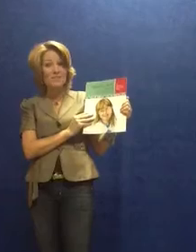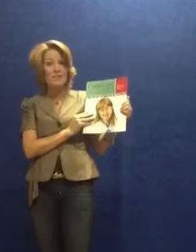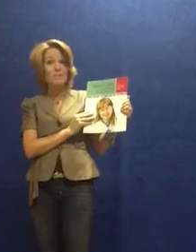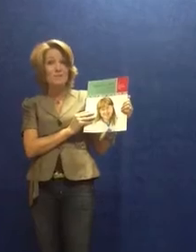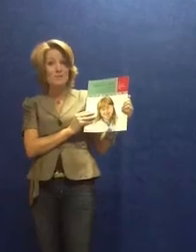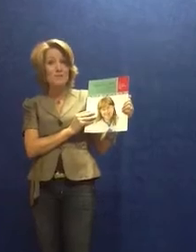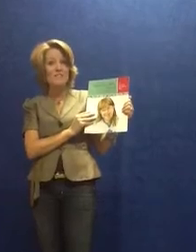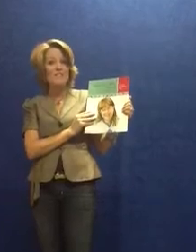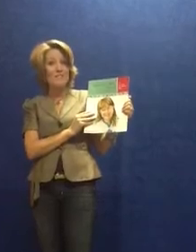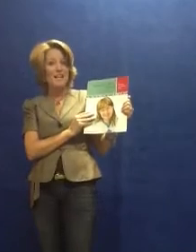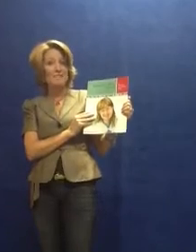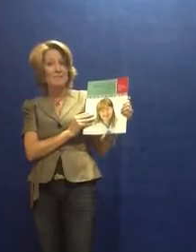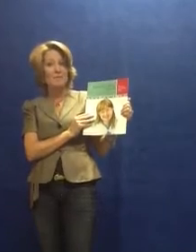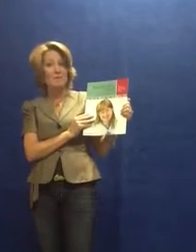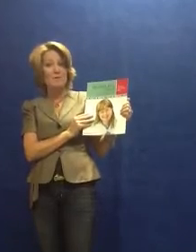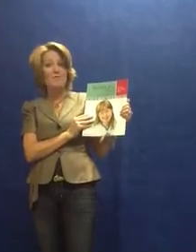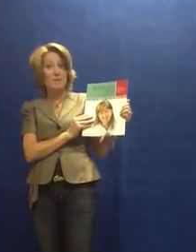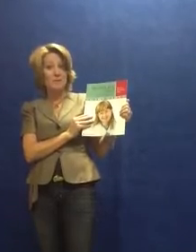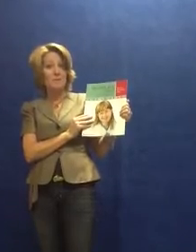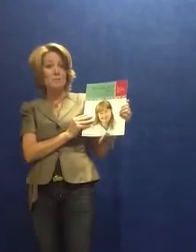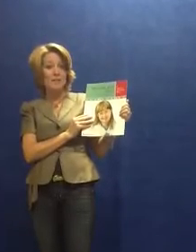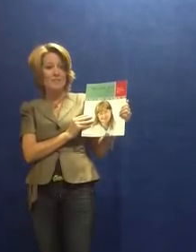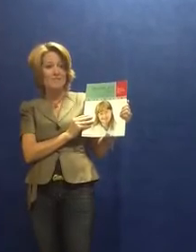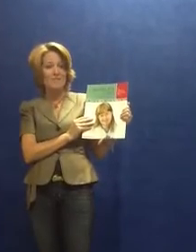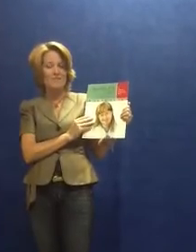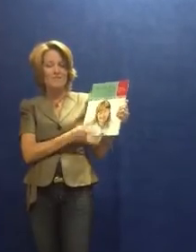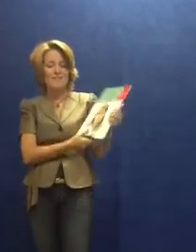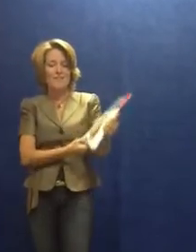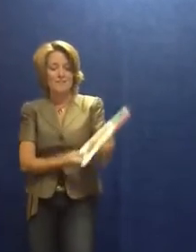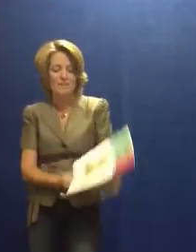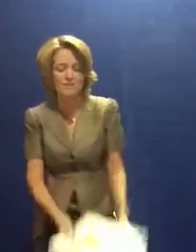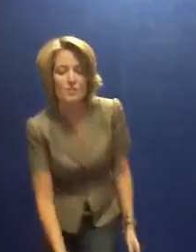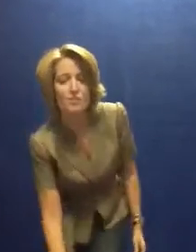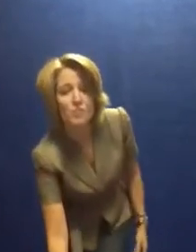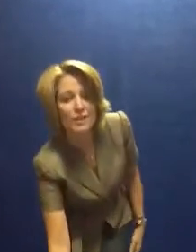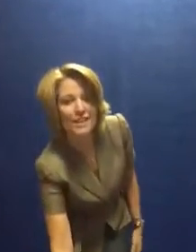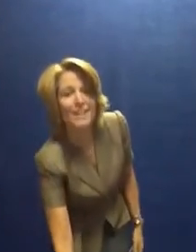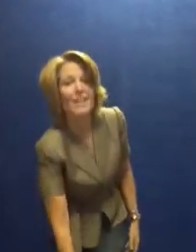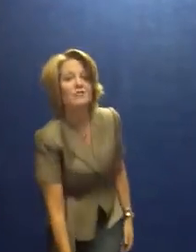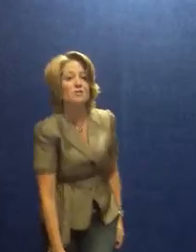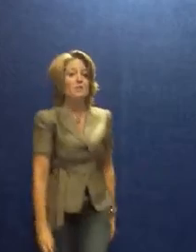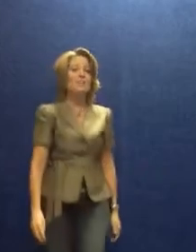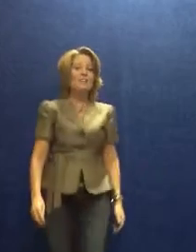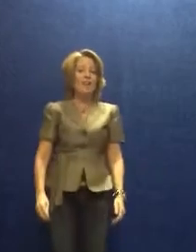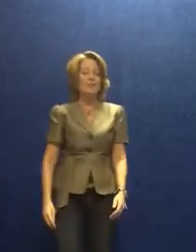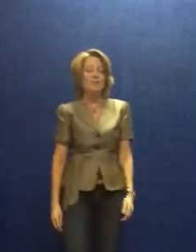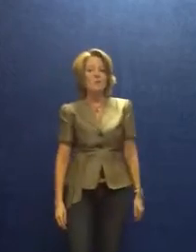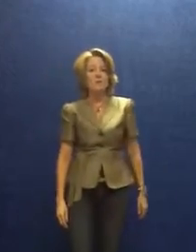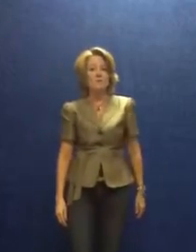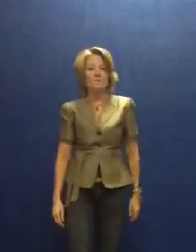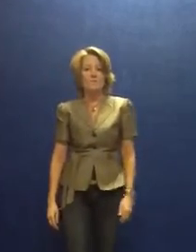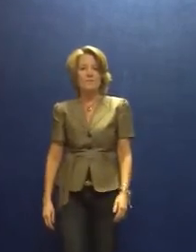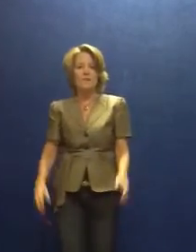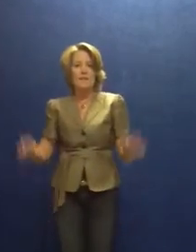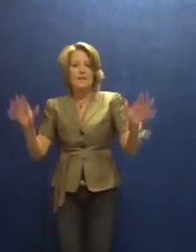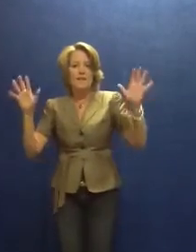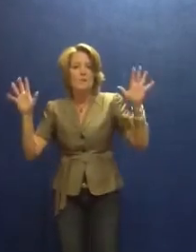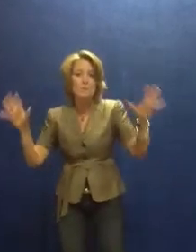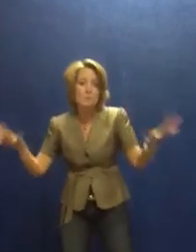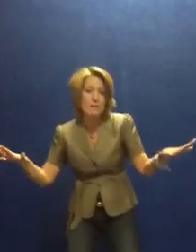she was awarded her MVP, Most Valuable Player. This is her story, and how she got her award. It was one